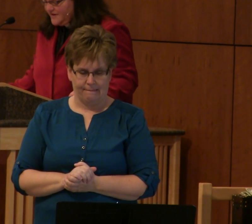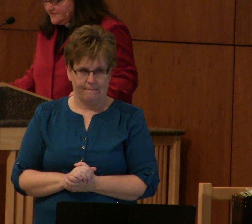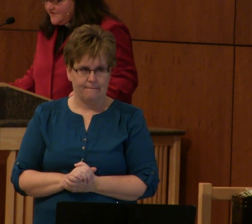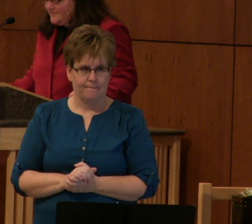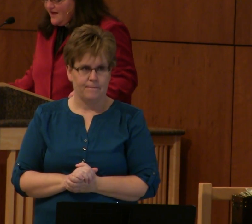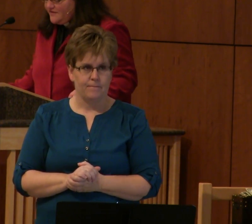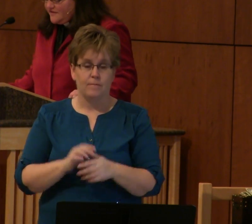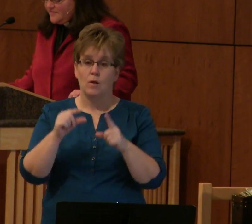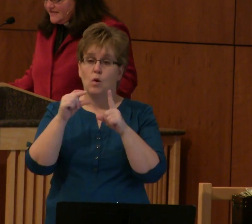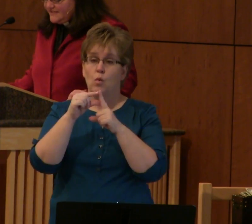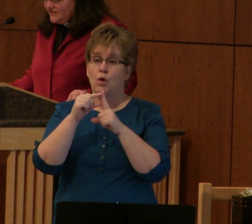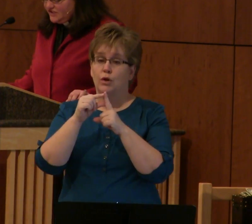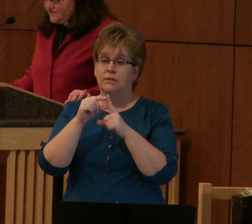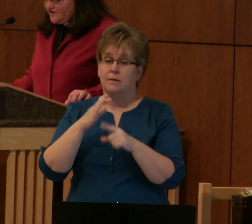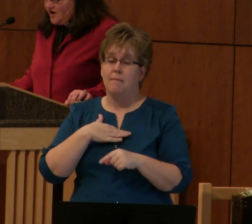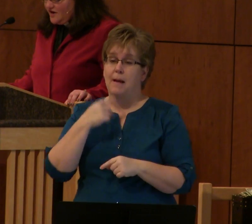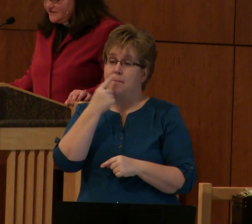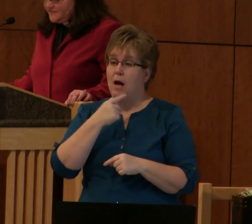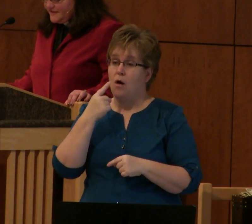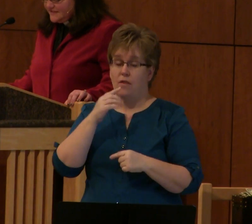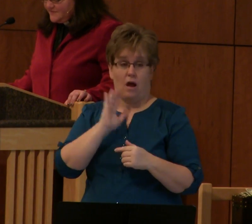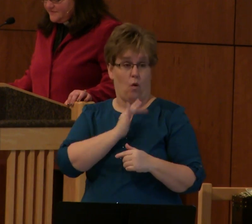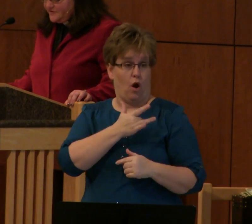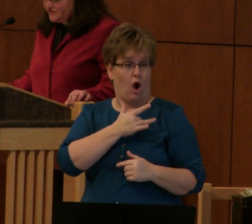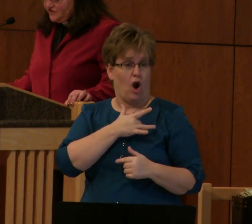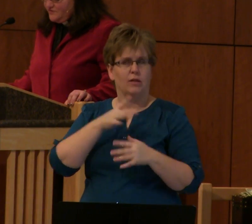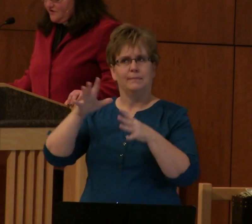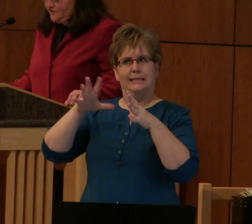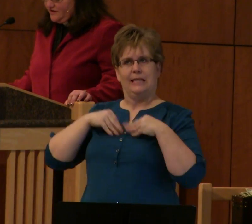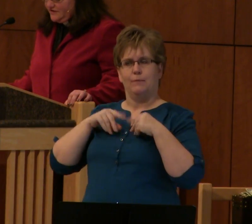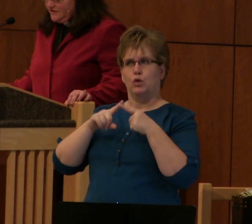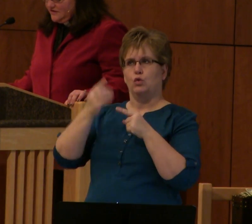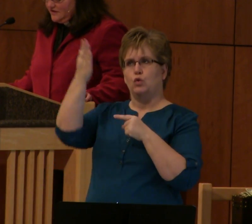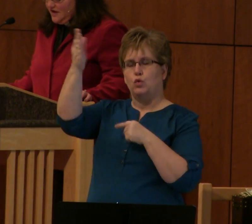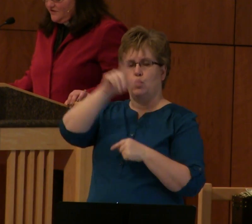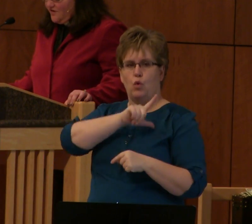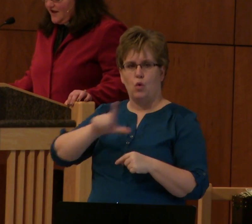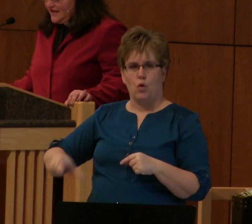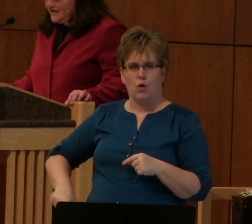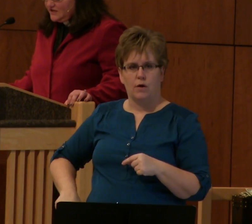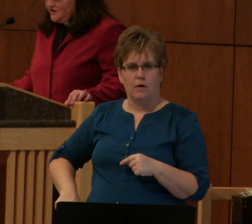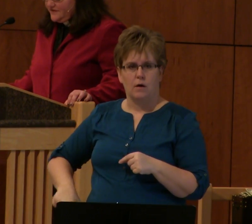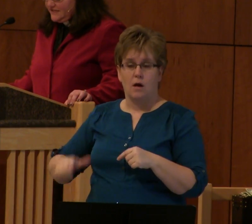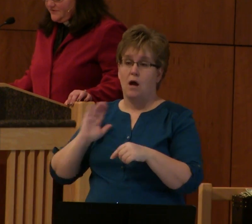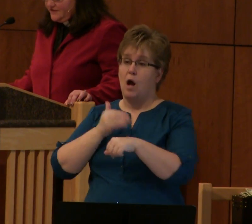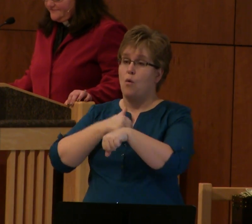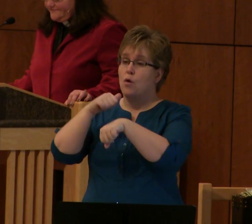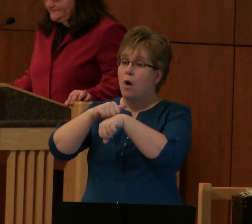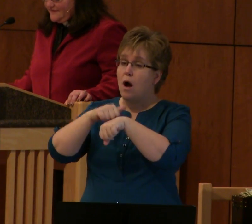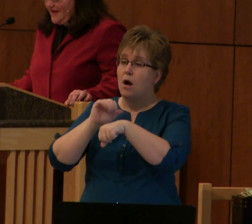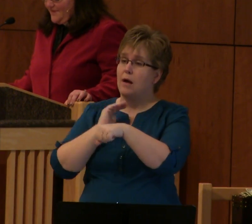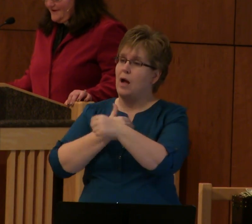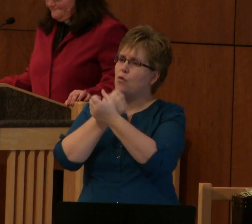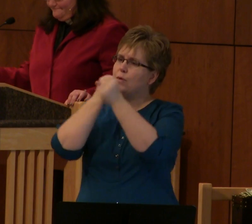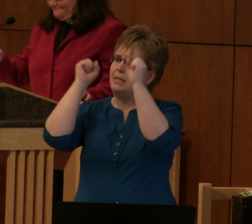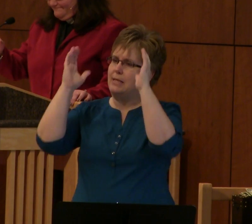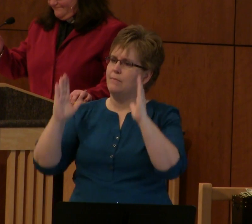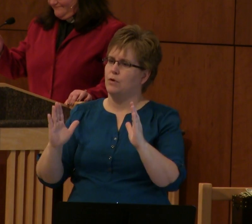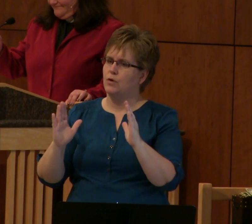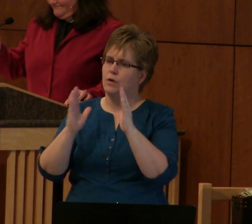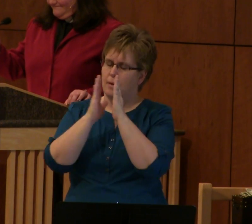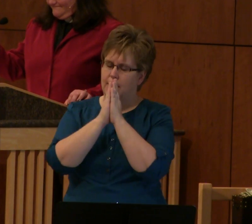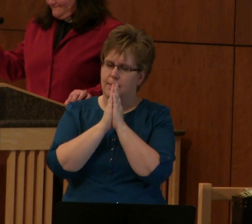May the words of my mouth and the meditation of our hearts be acceptable to you, O Lord, our rock and our redeemer. Amen.